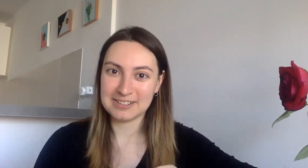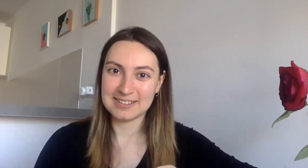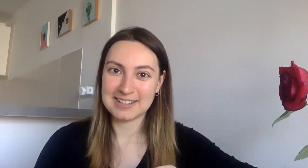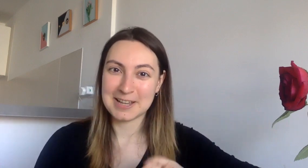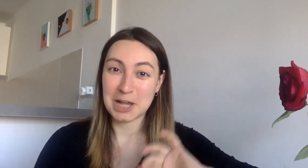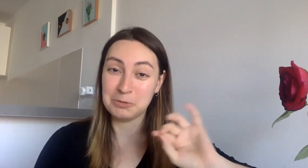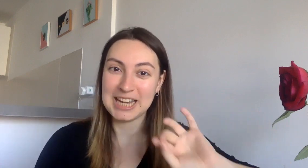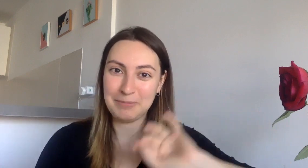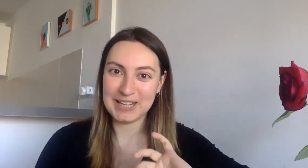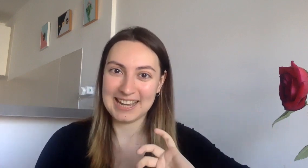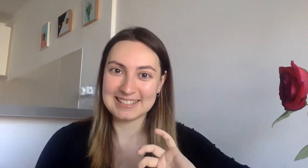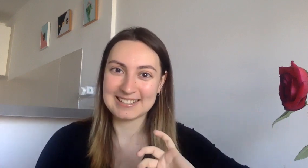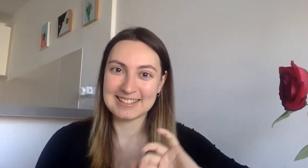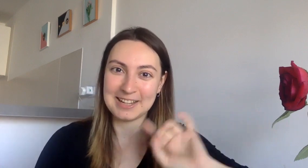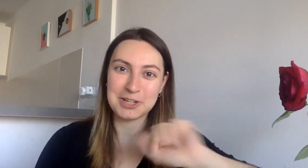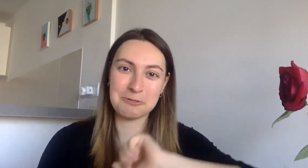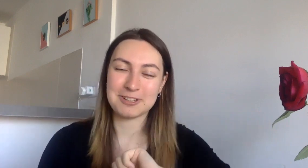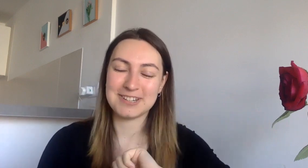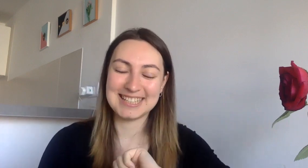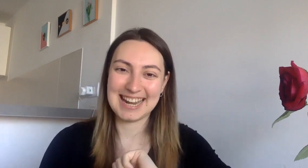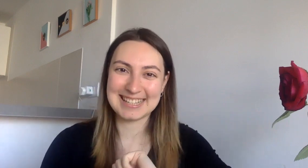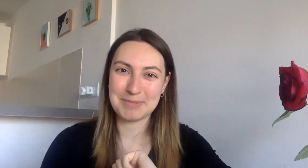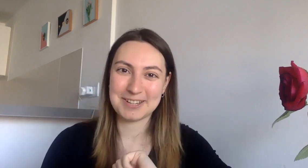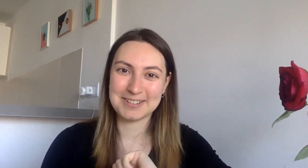and what happened next i'll share with you in the next episode